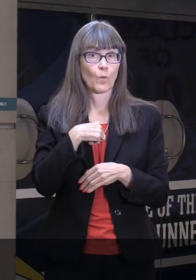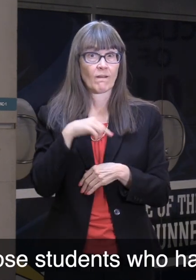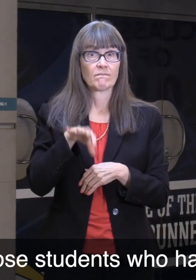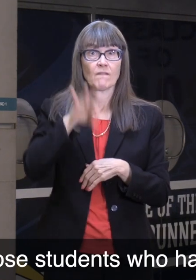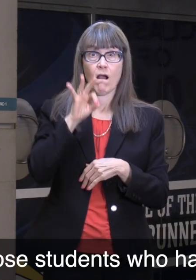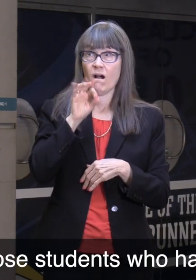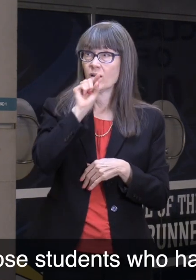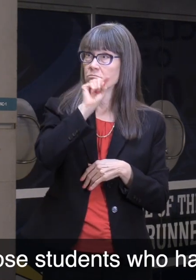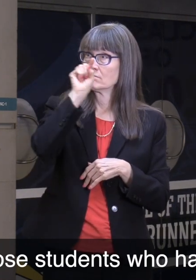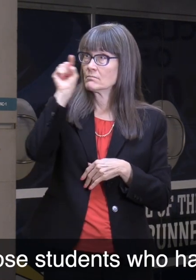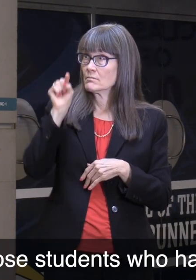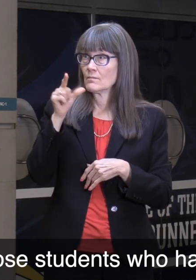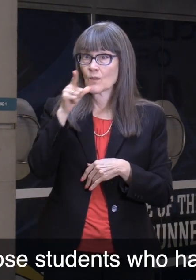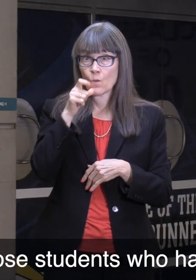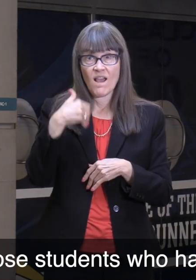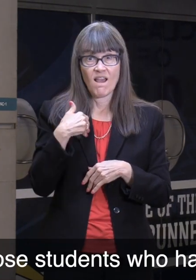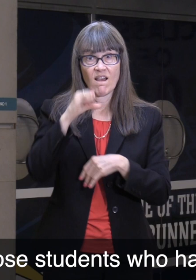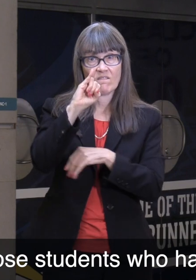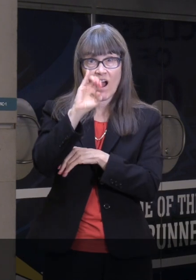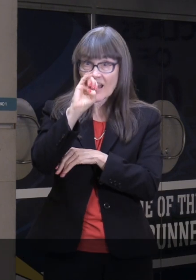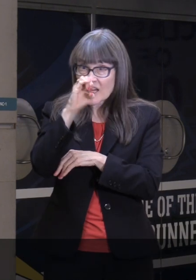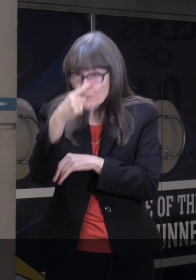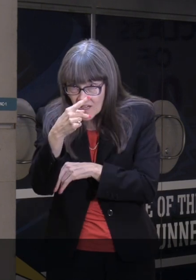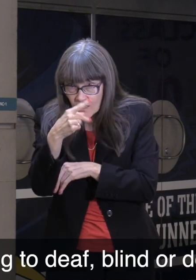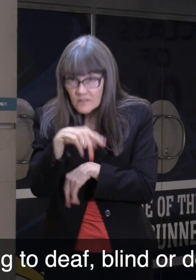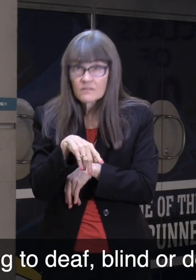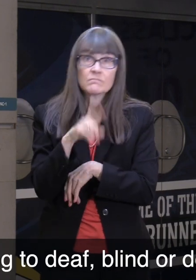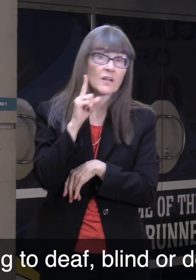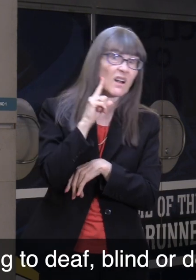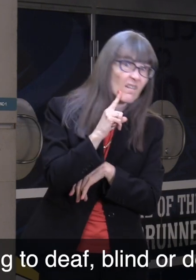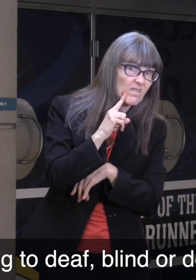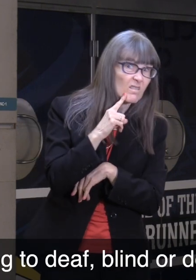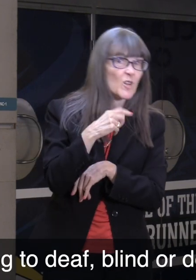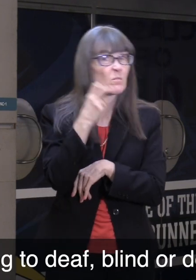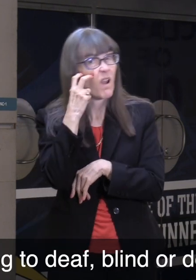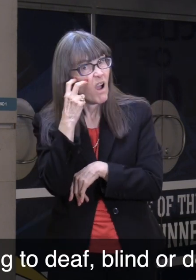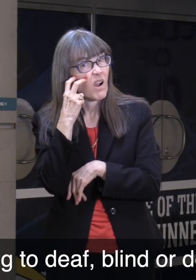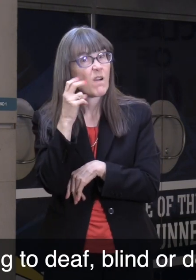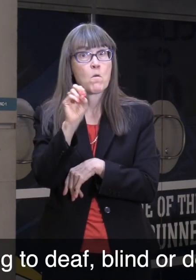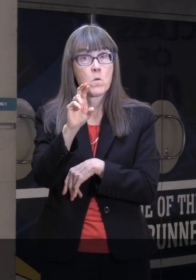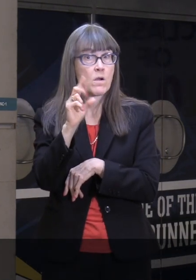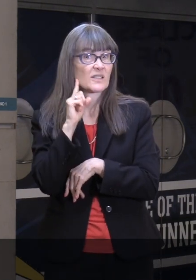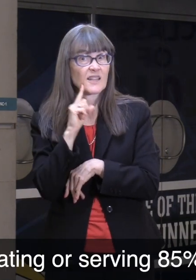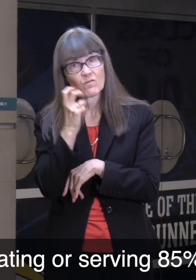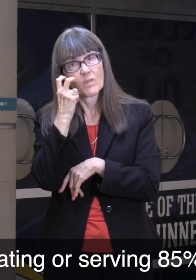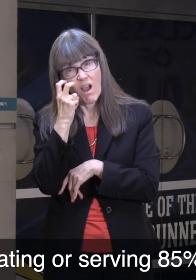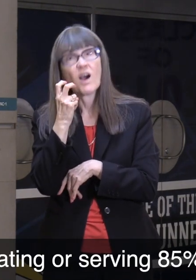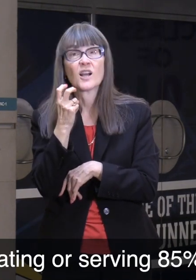And of those students who have IEPs pertaining to deaf, blind or deaf, blind, we are educating